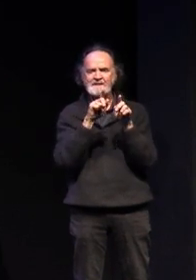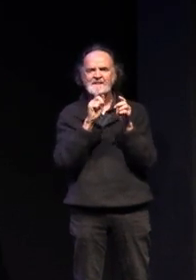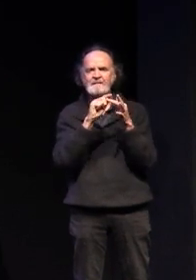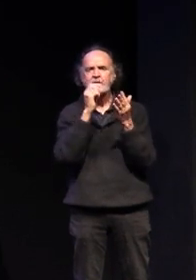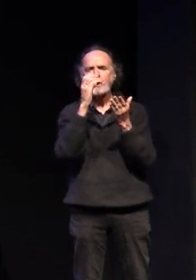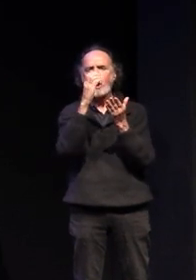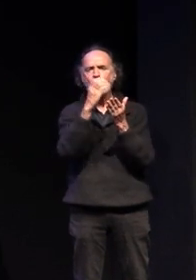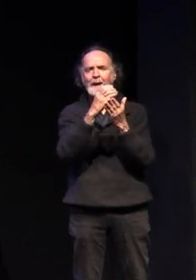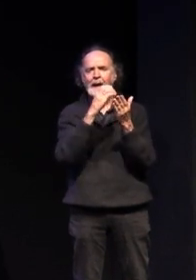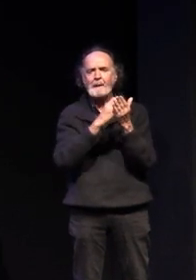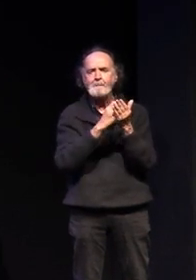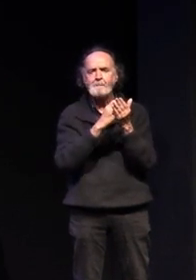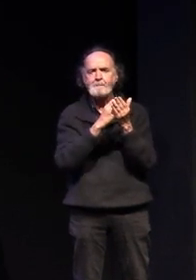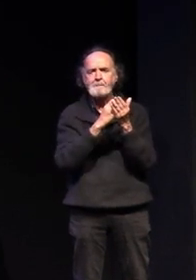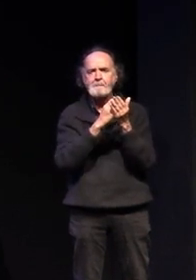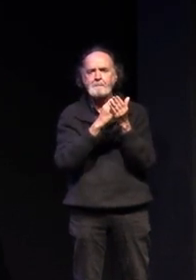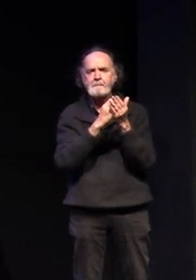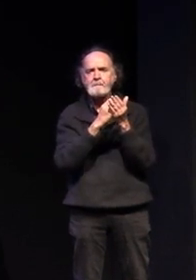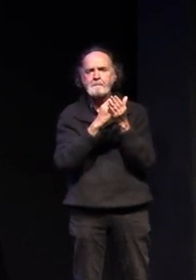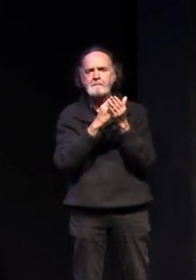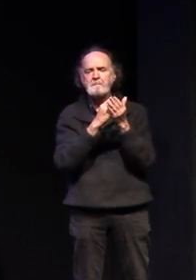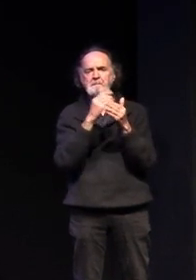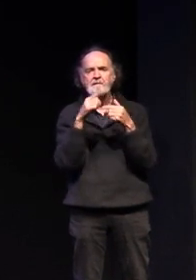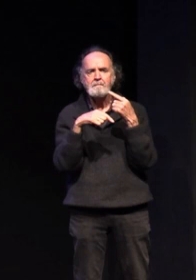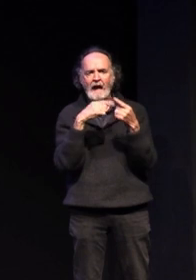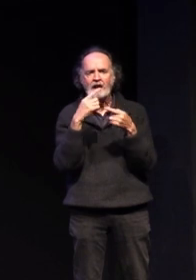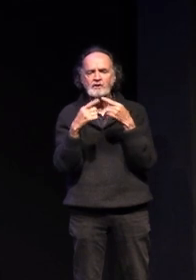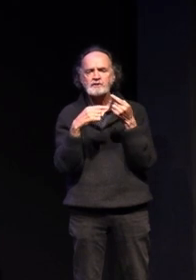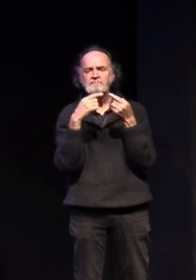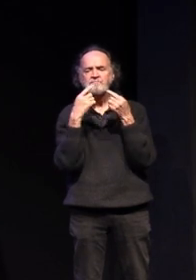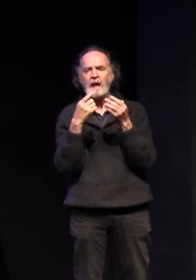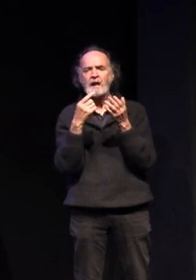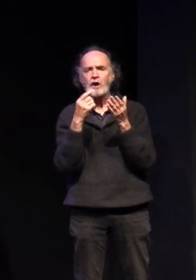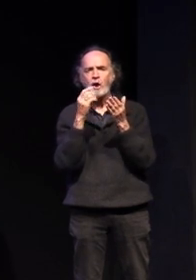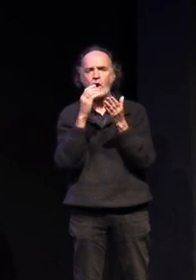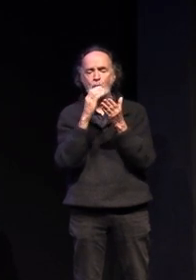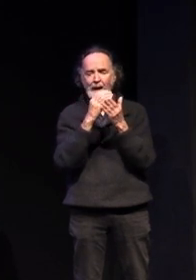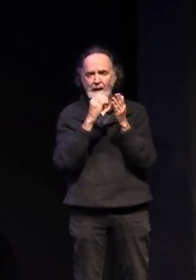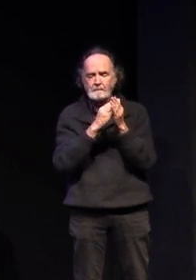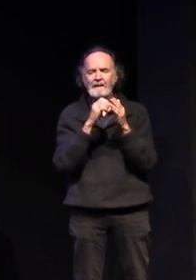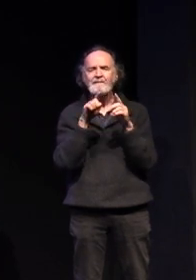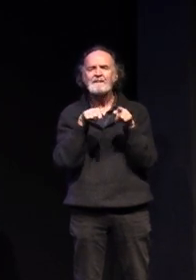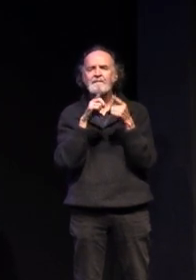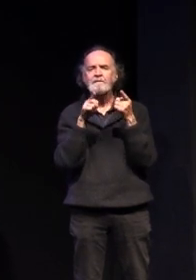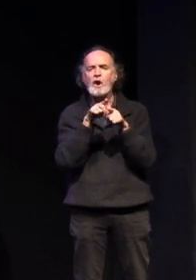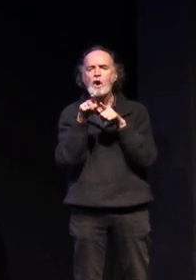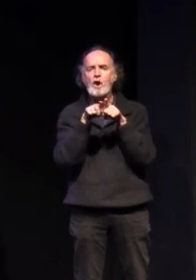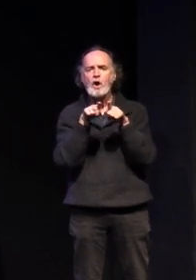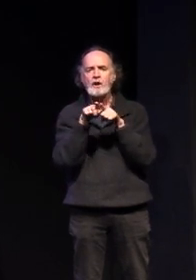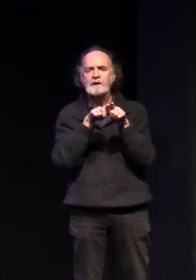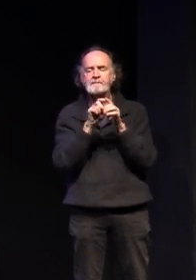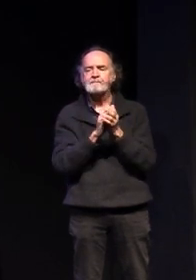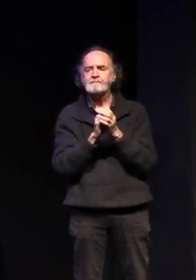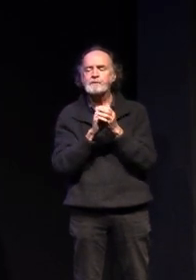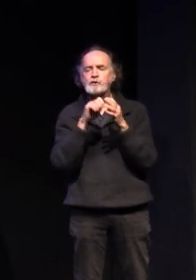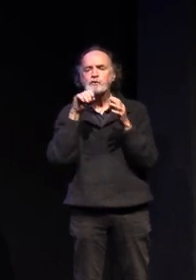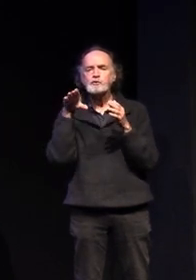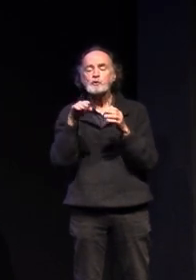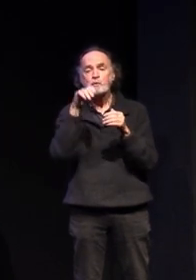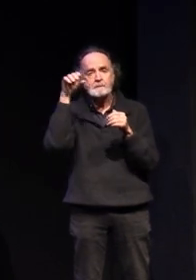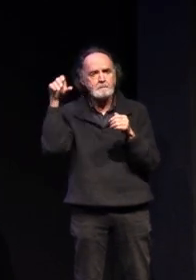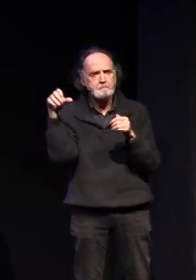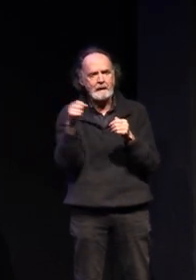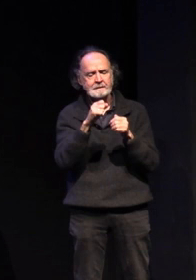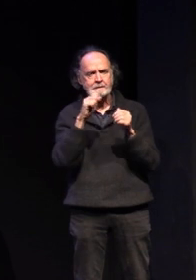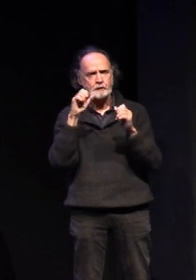that students study and that curriculum covers certain learning outcomes students are required to meet all of those